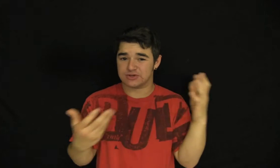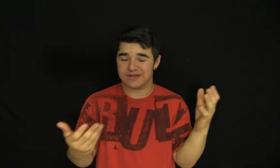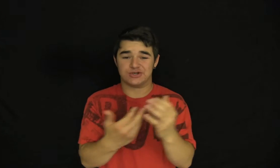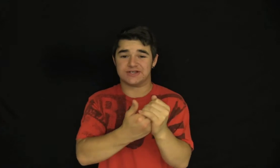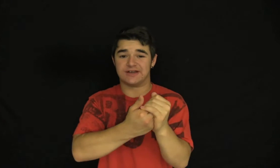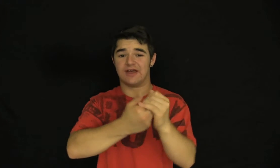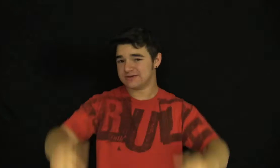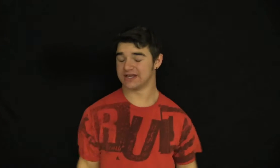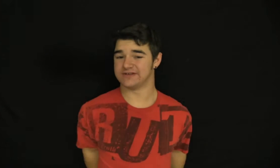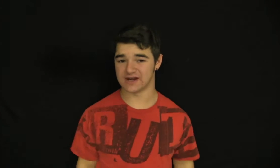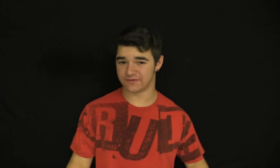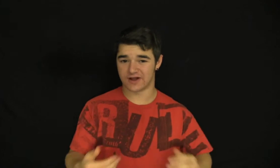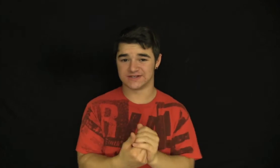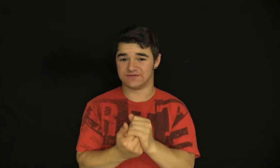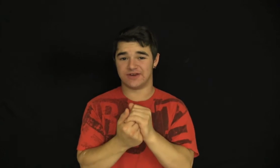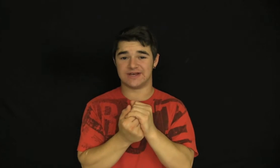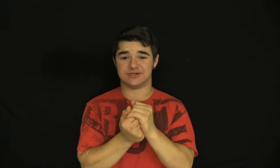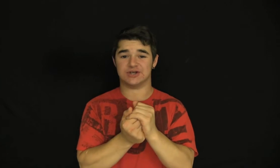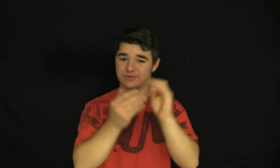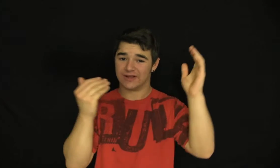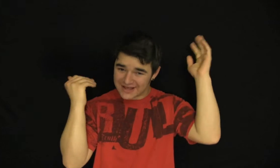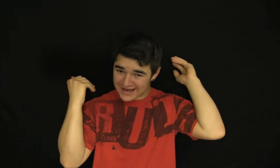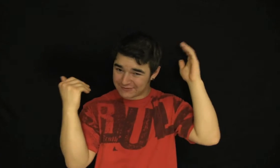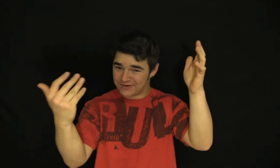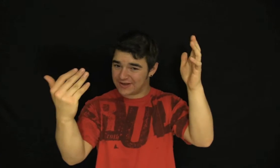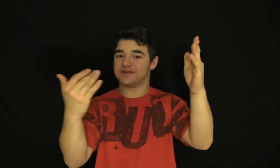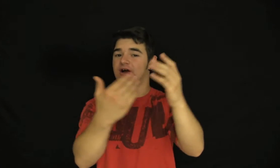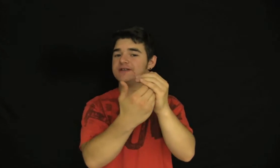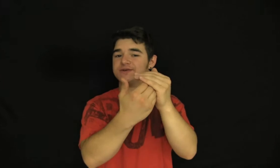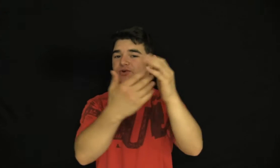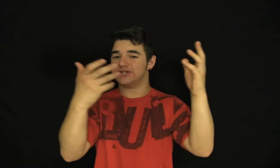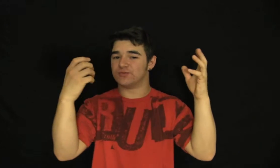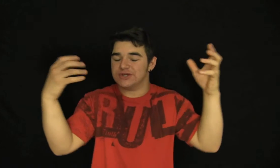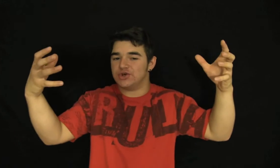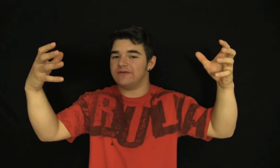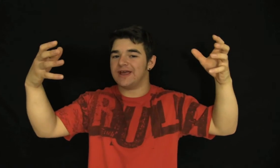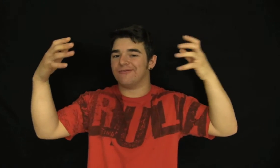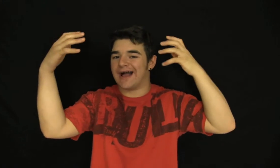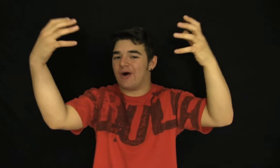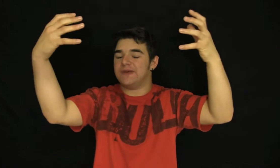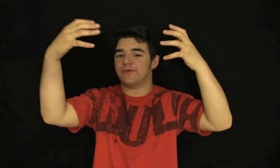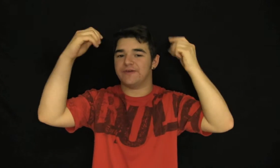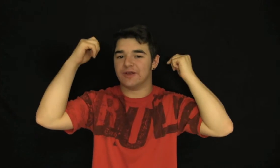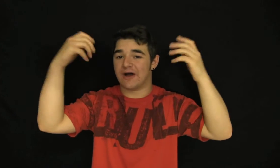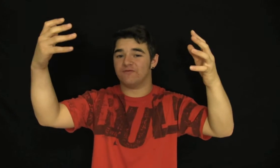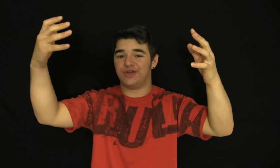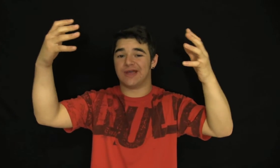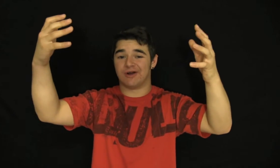which will be interesting. I'm just kind of excited for the consoles, video games in general, and I feel like this console could just rejuvenate how people feel about video game